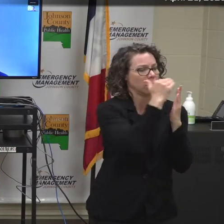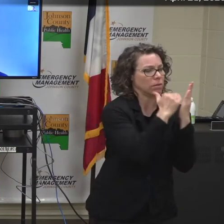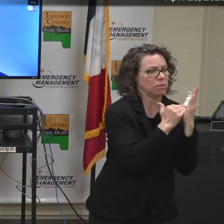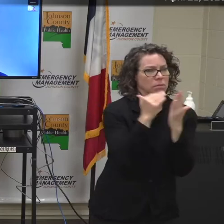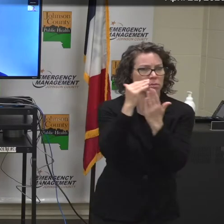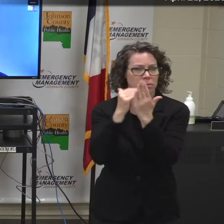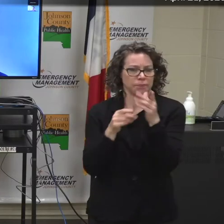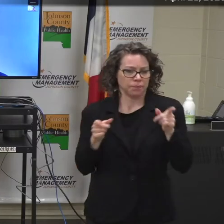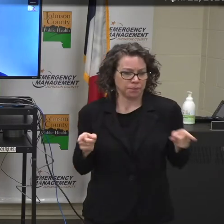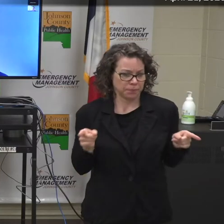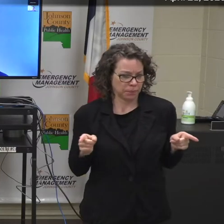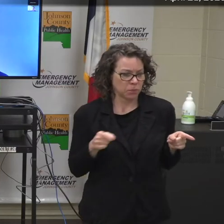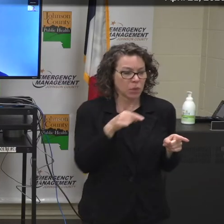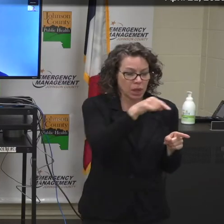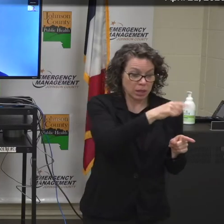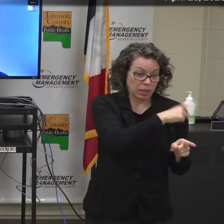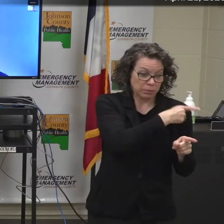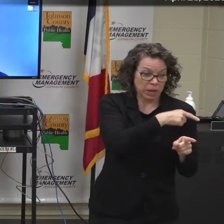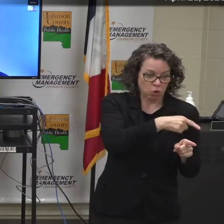who are at highest risk